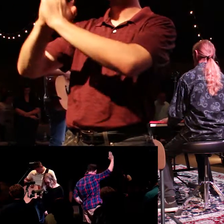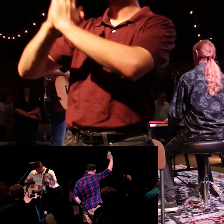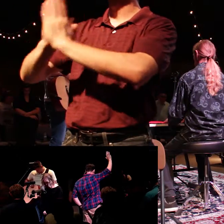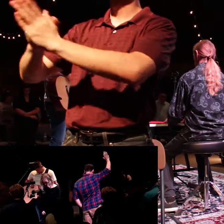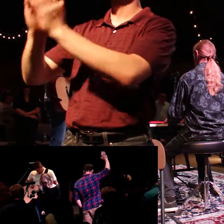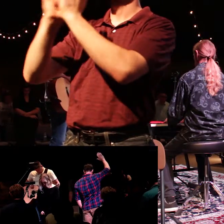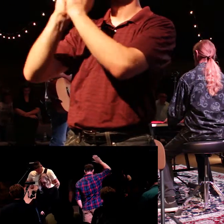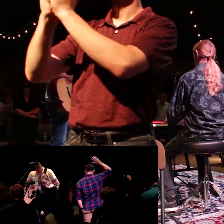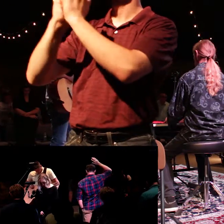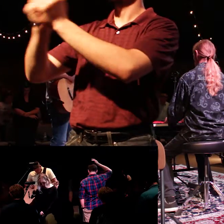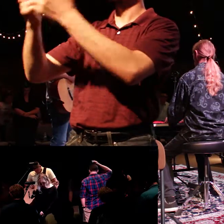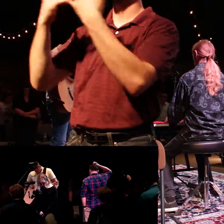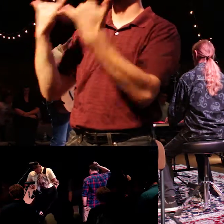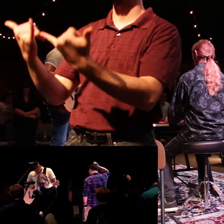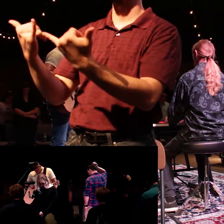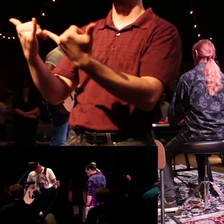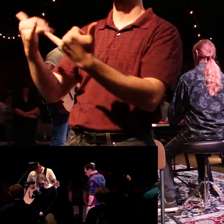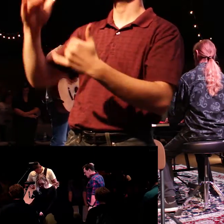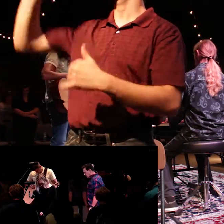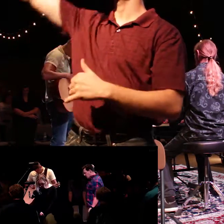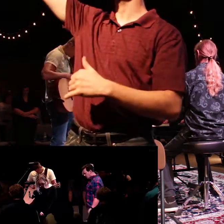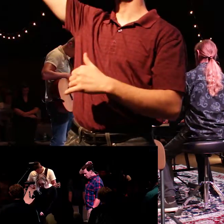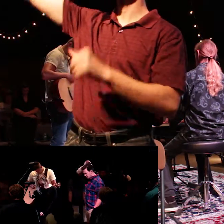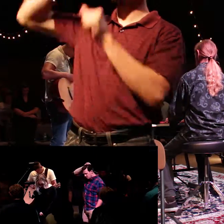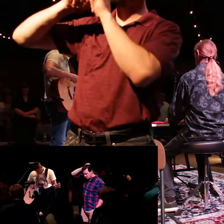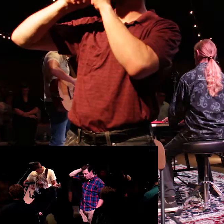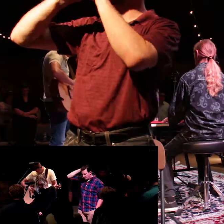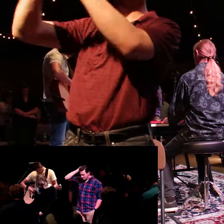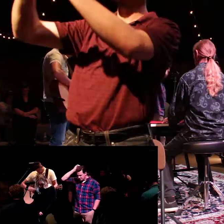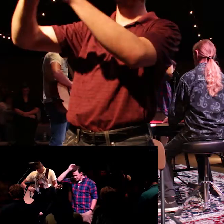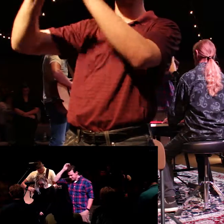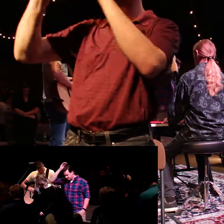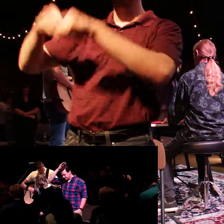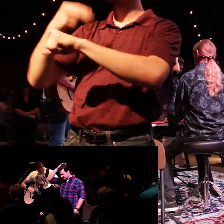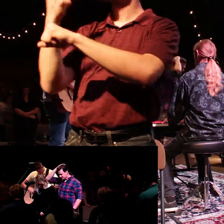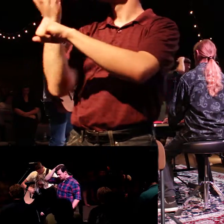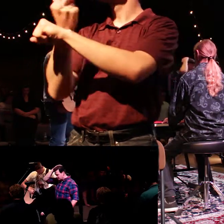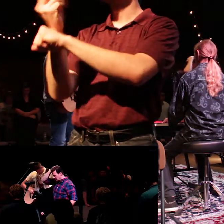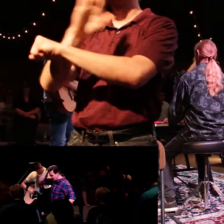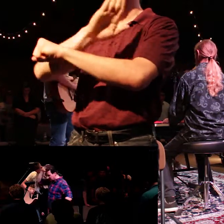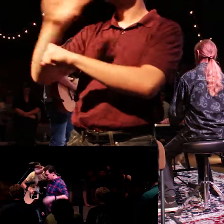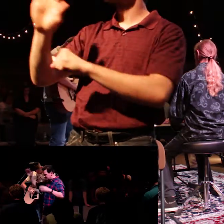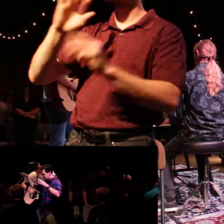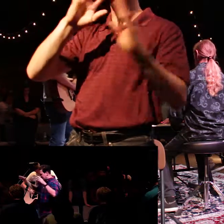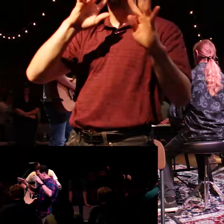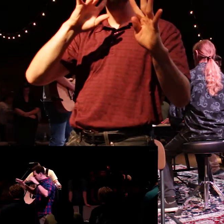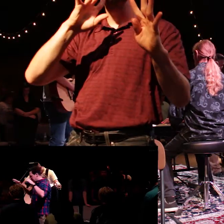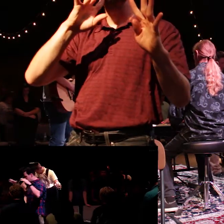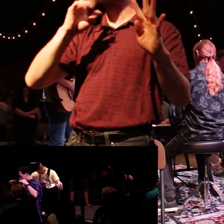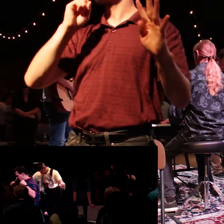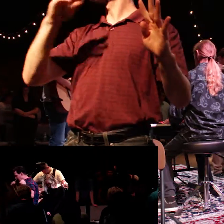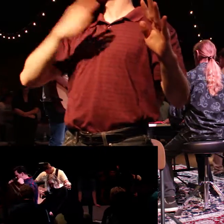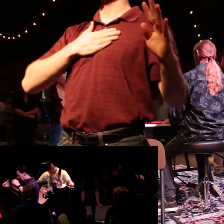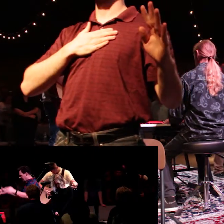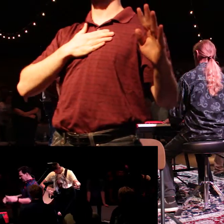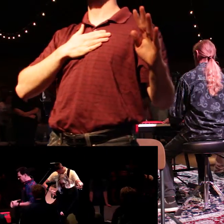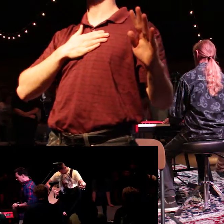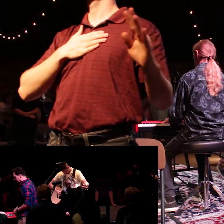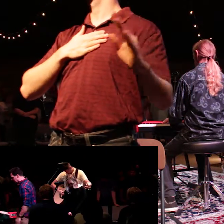just raised your hand. You can use your own words, you can use my words. Lord Jesus, I come to you now and I confess you as Lord